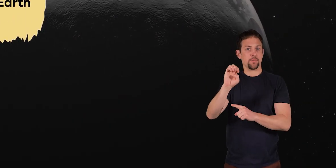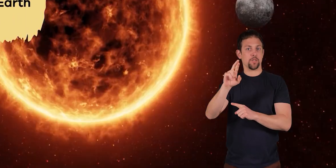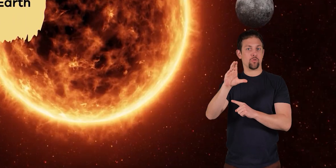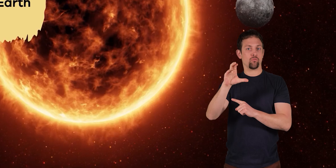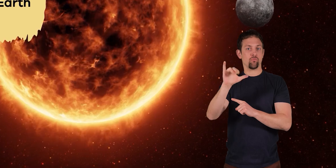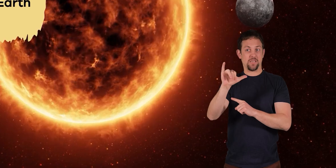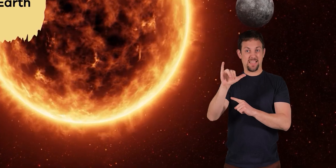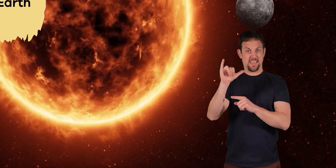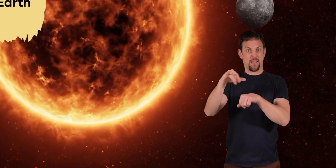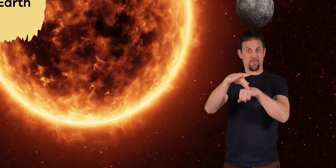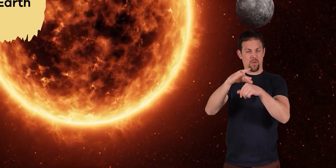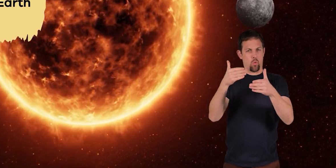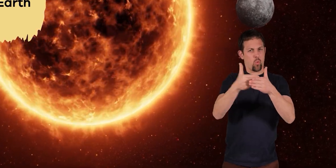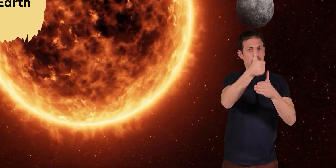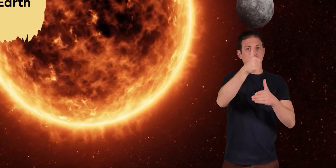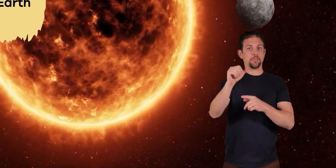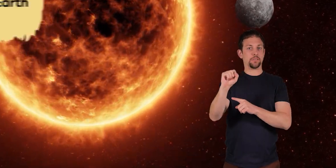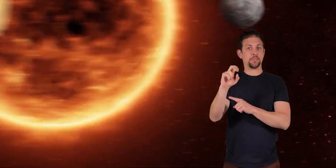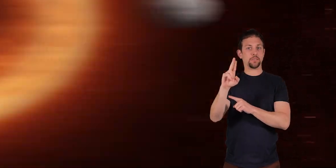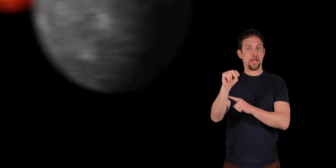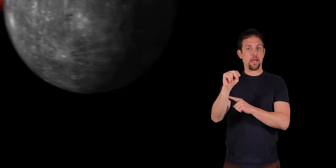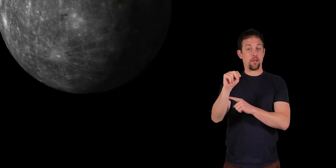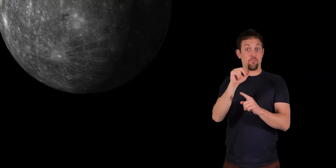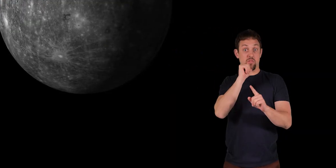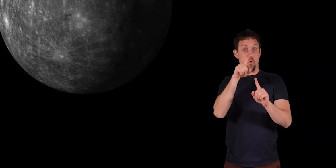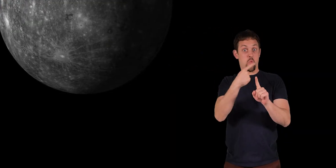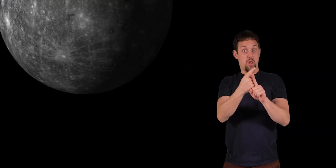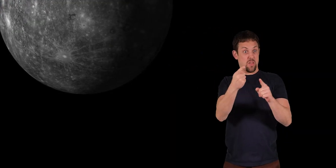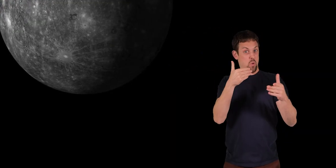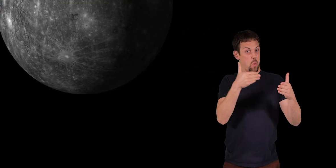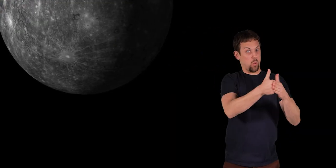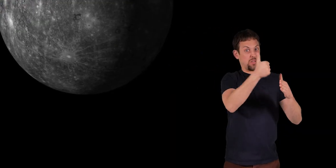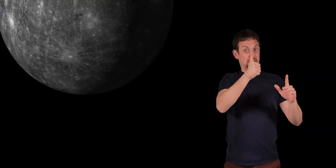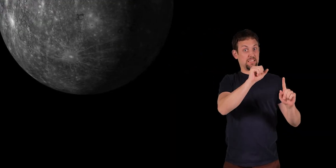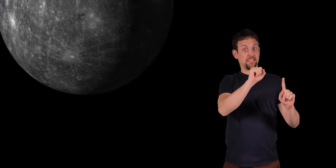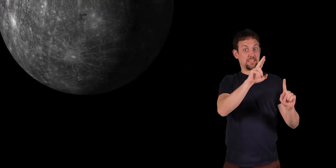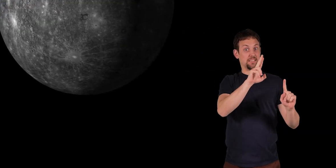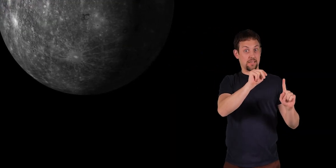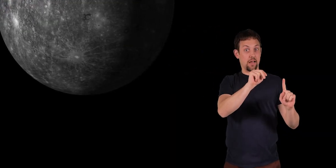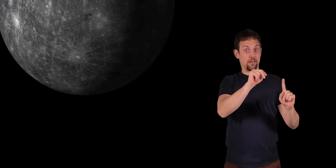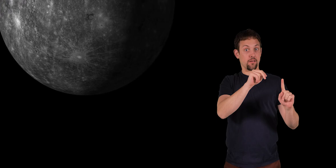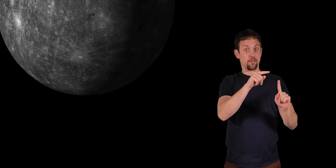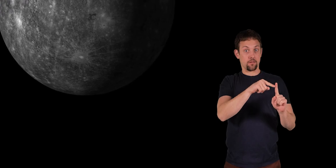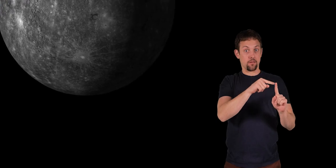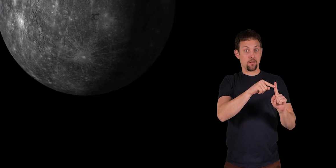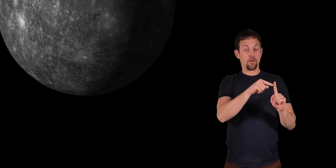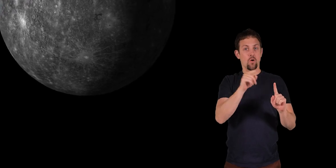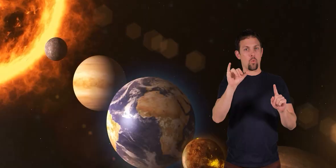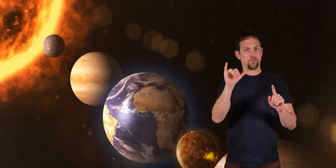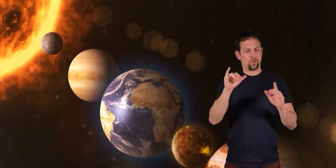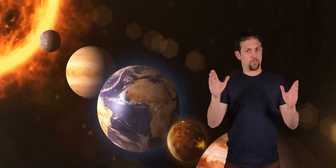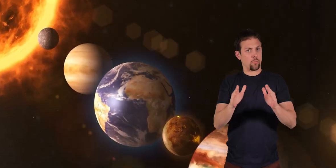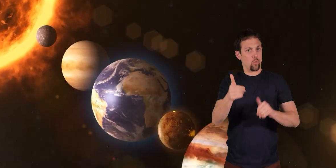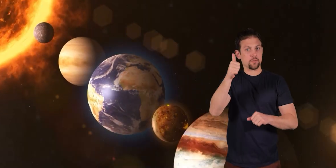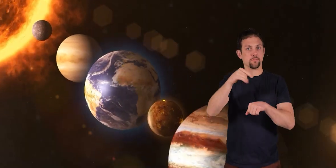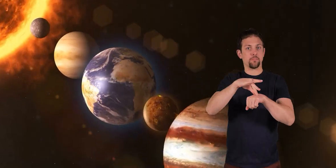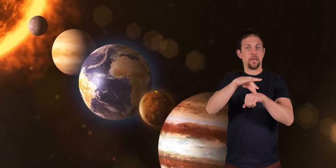the planet closest to the sun. Not only is Mercury the closest to our sun, it is also the smallest